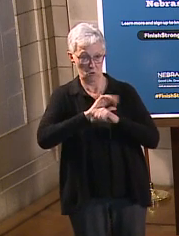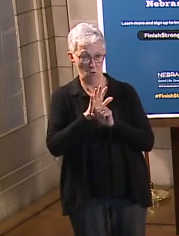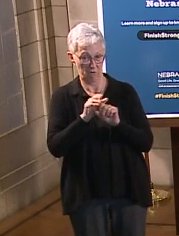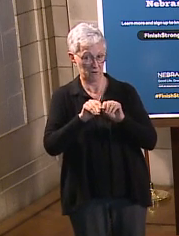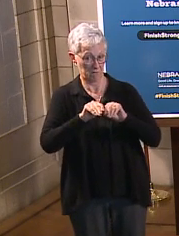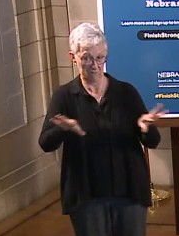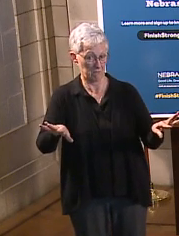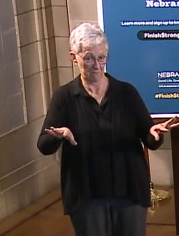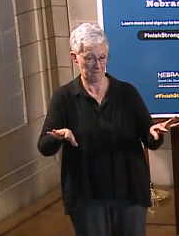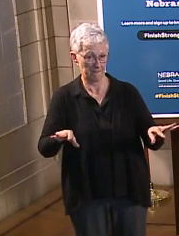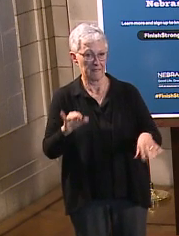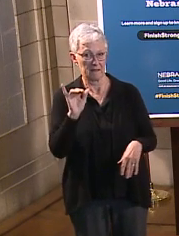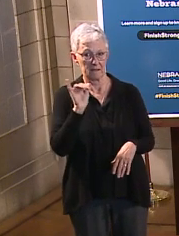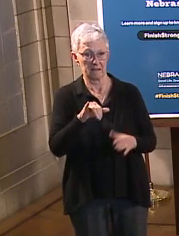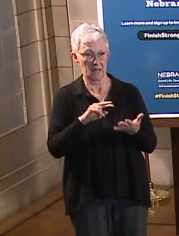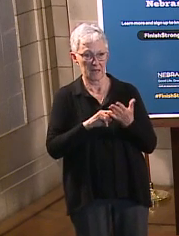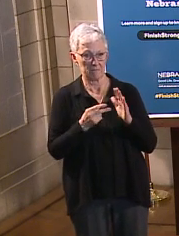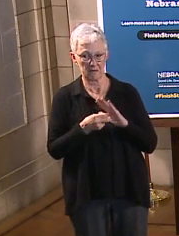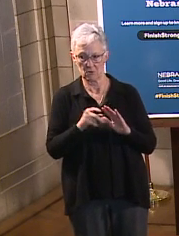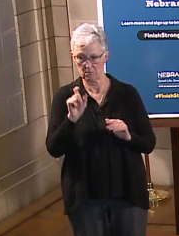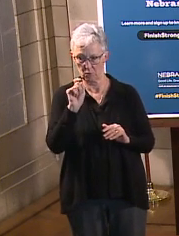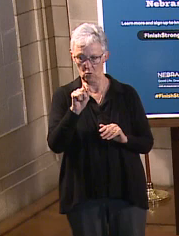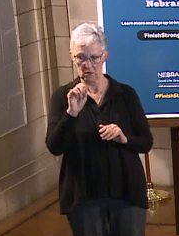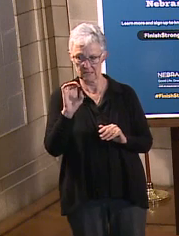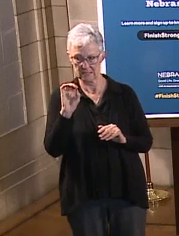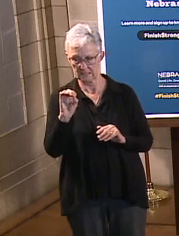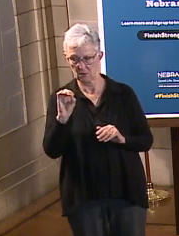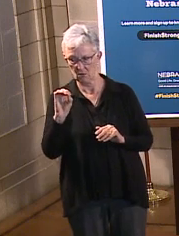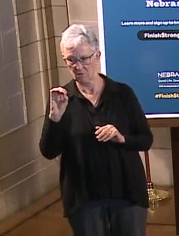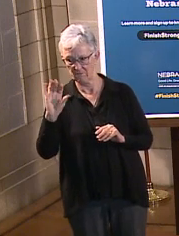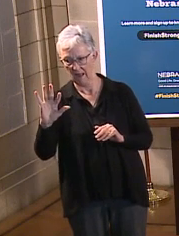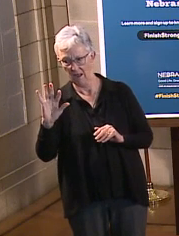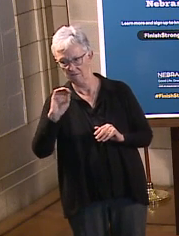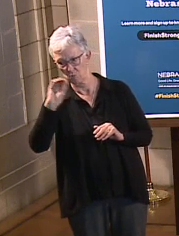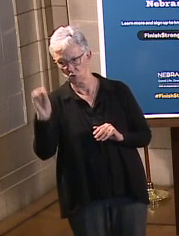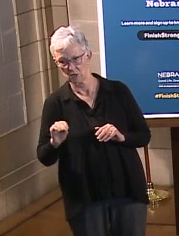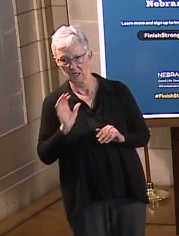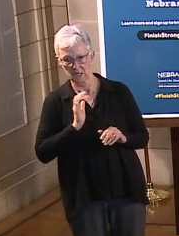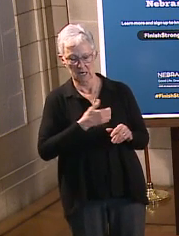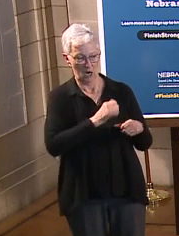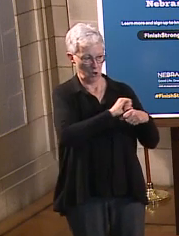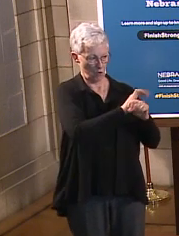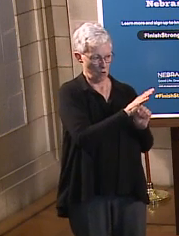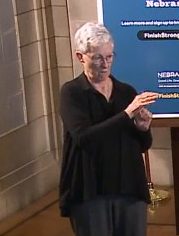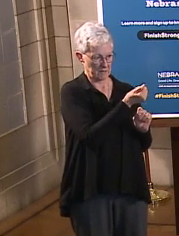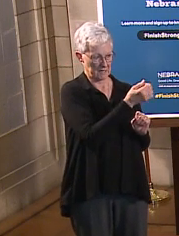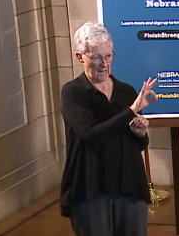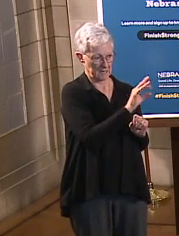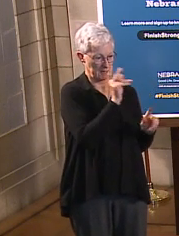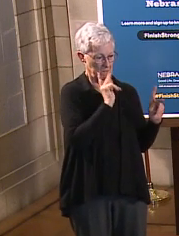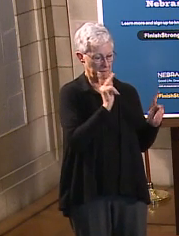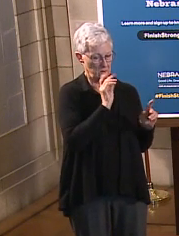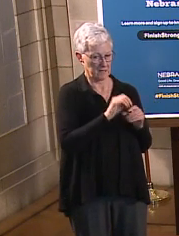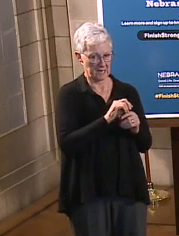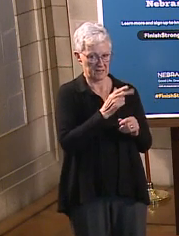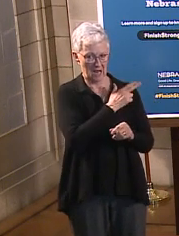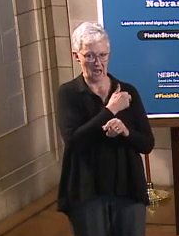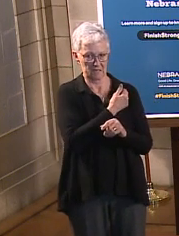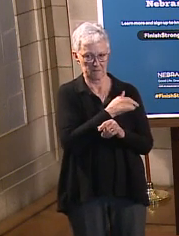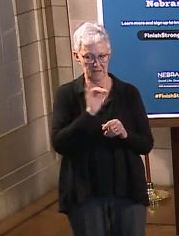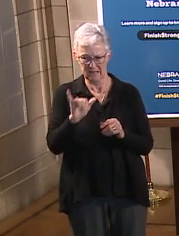And this accounts for about 0.05% of our COVID-19 hospitalizations. And again,